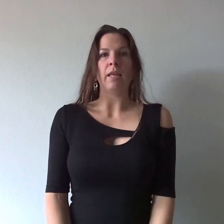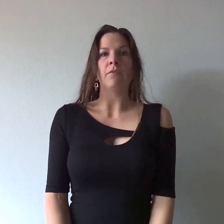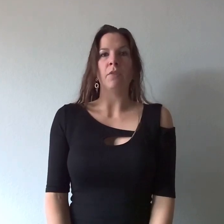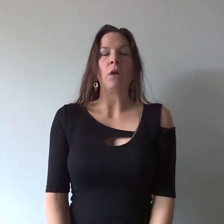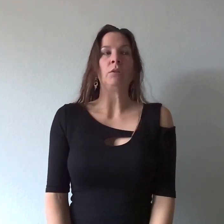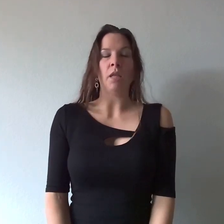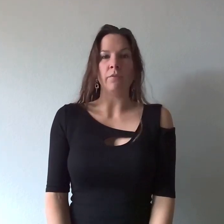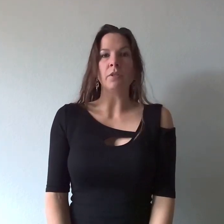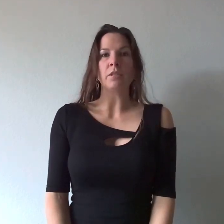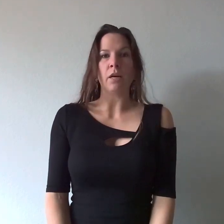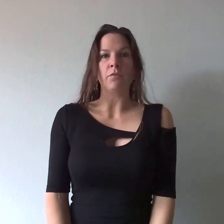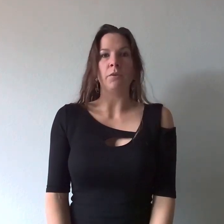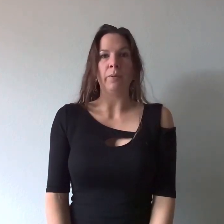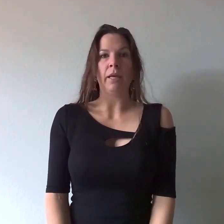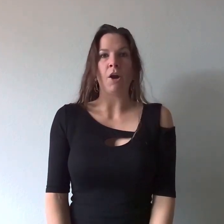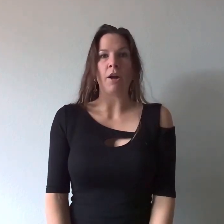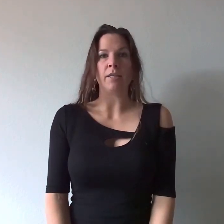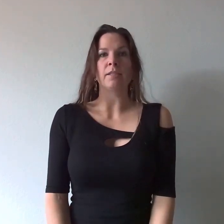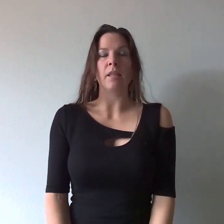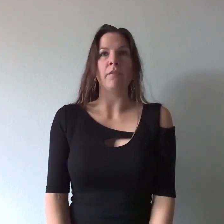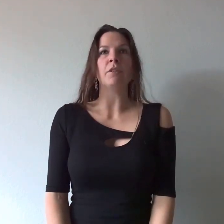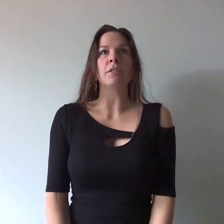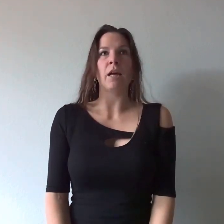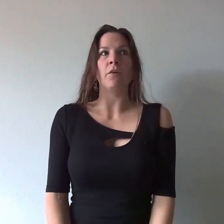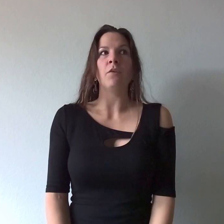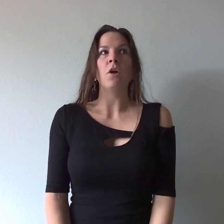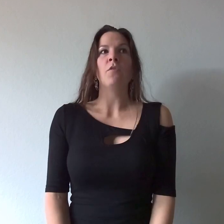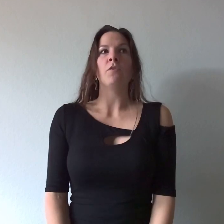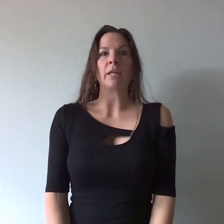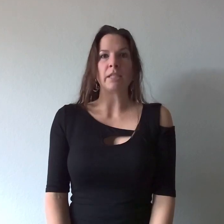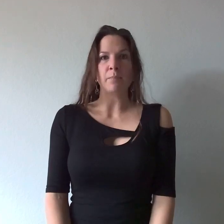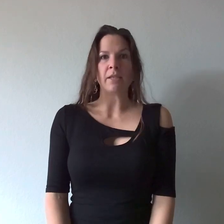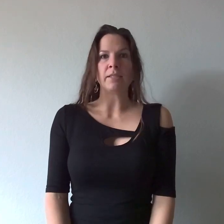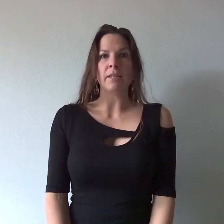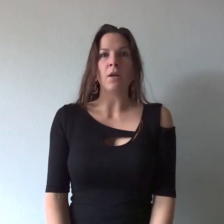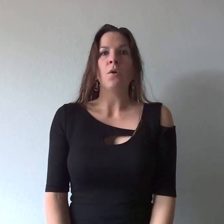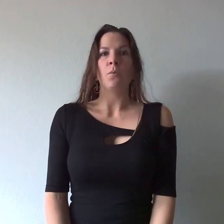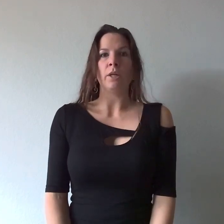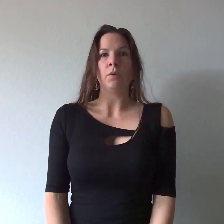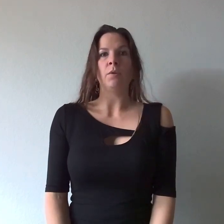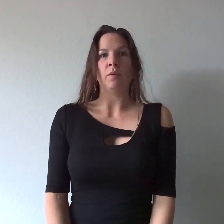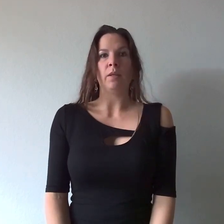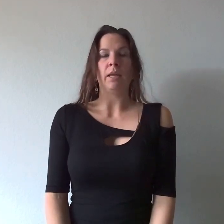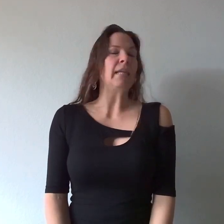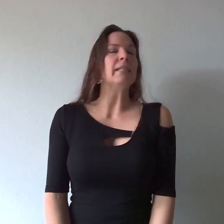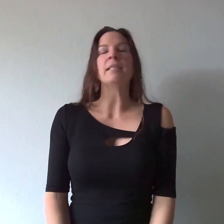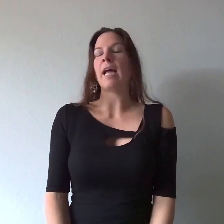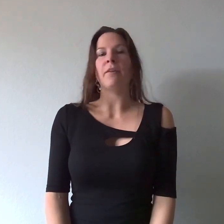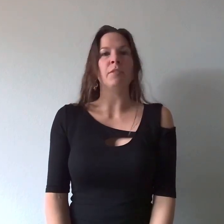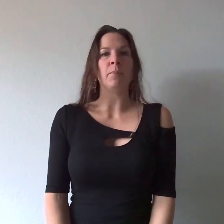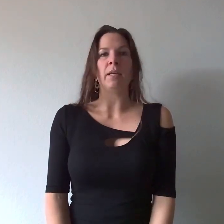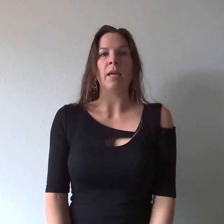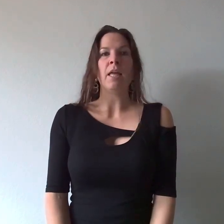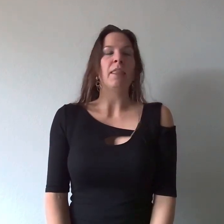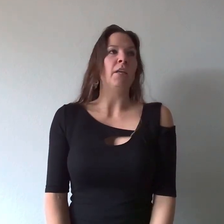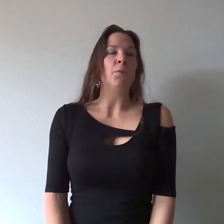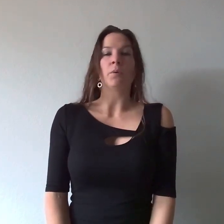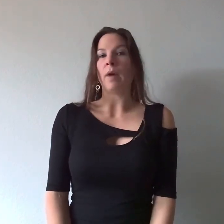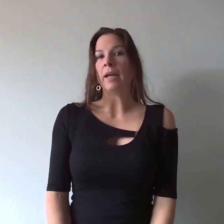it flow love yourself for being honest love yourself for expressing what you were feeling it doesn't have to be that you were right